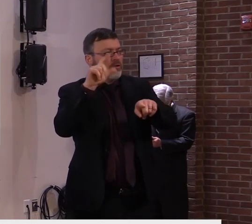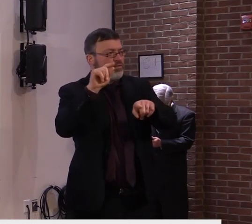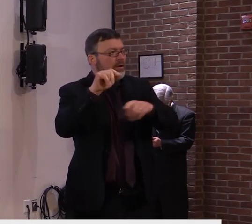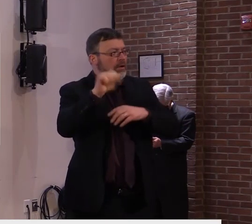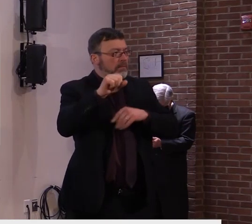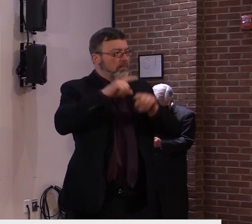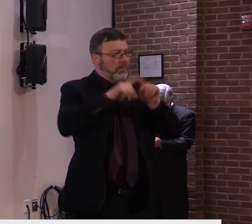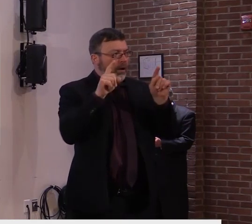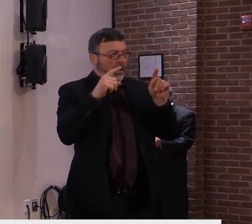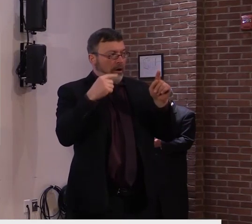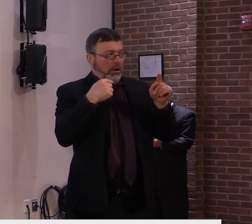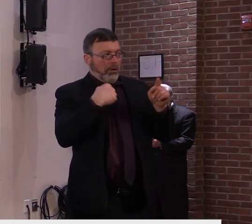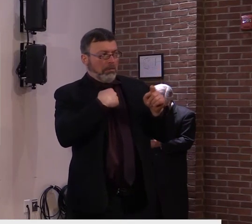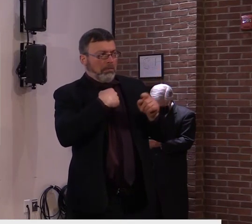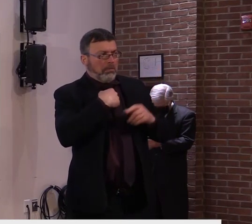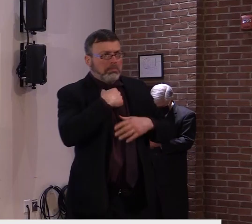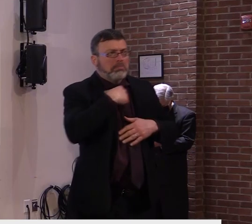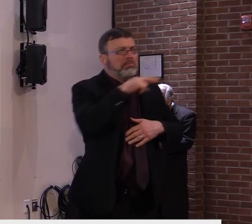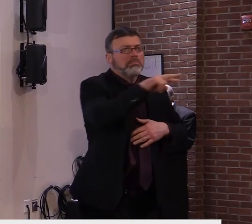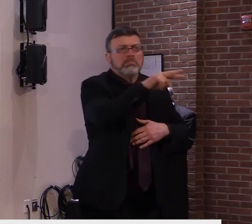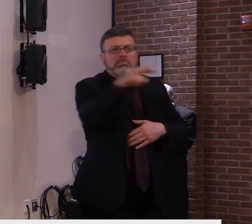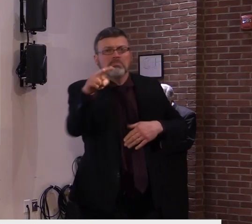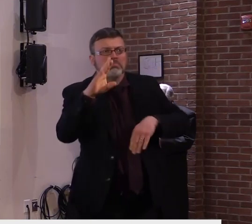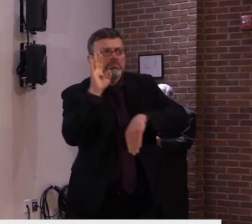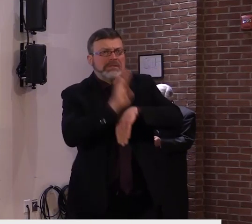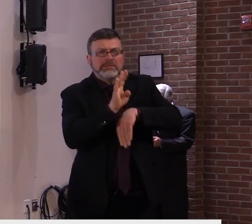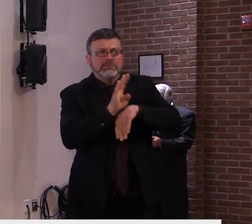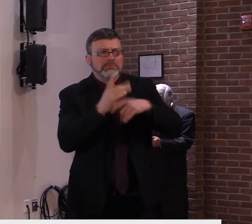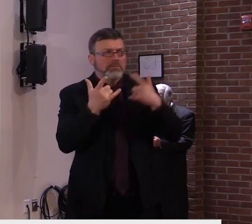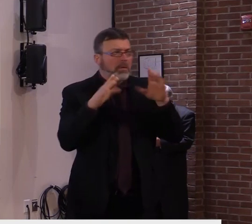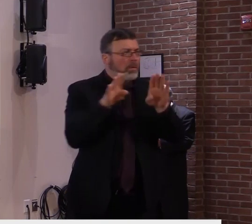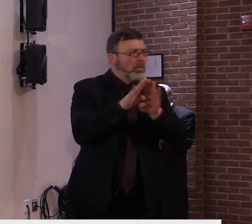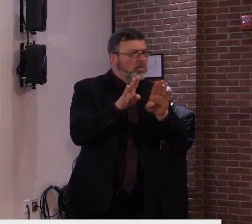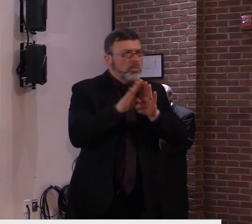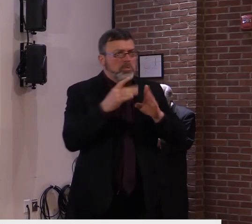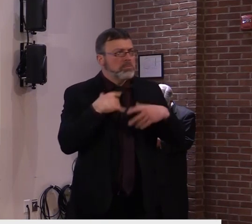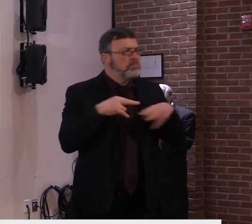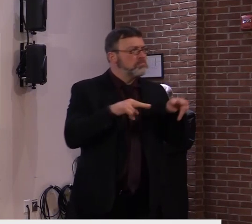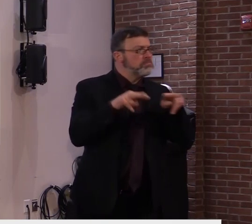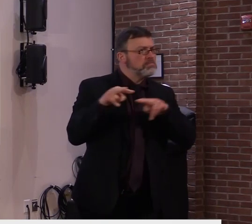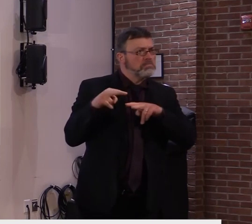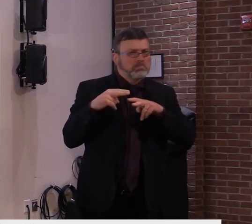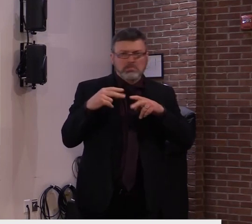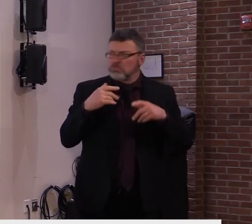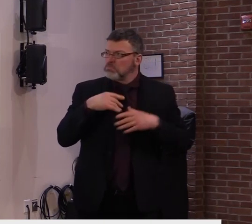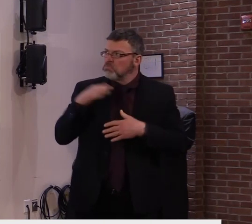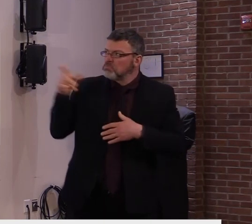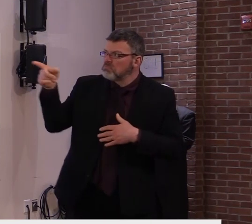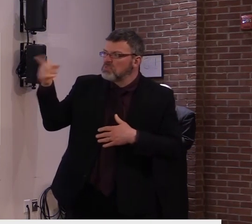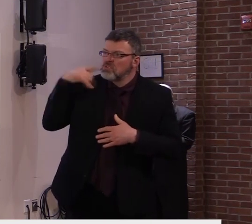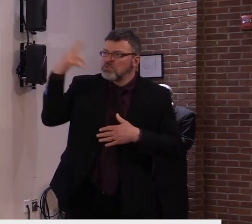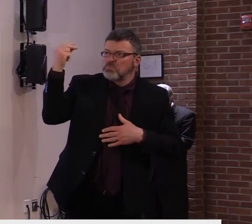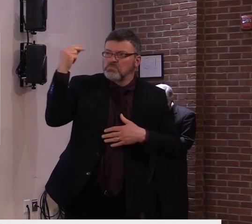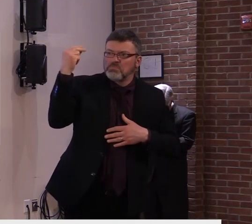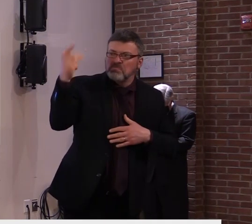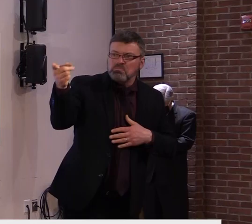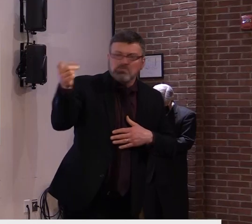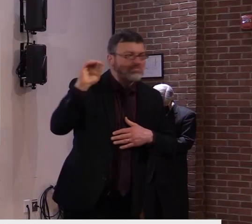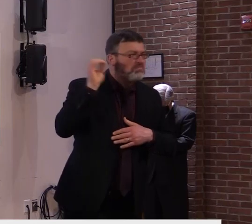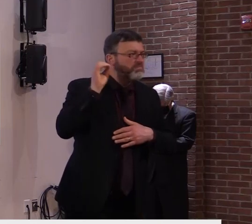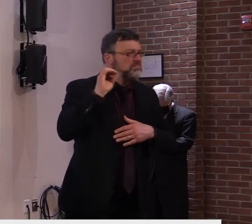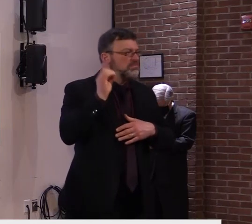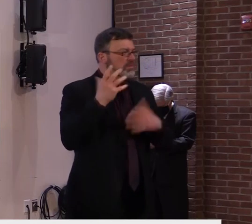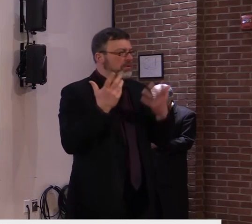anything that I know of. Commissioner Sherling, anything you want to add to that? No, nothing to add to Yeah. Commissioner Sherling is shaking his head no. He has heard